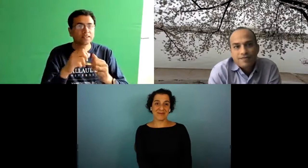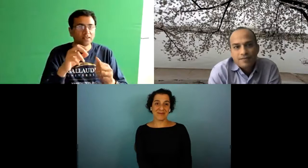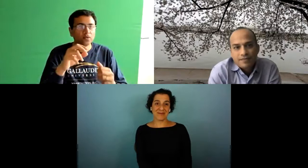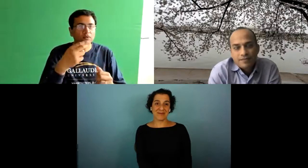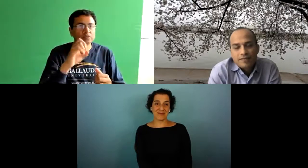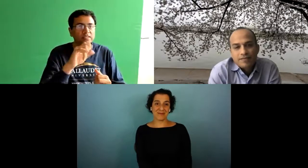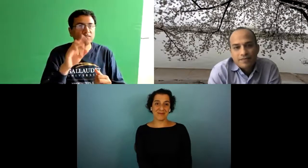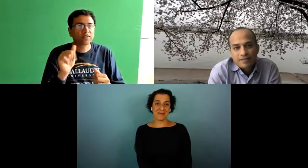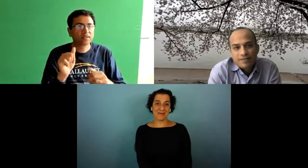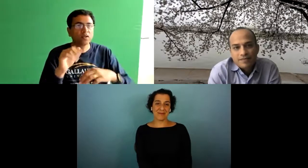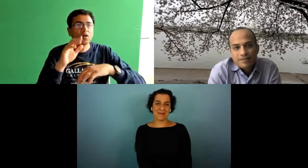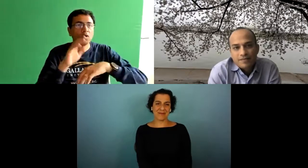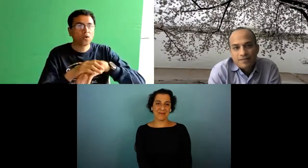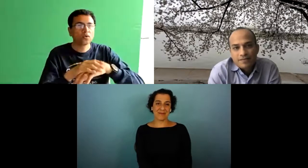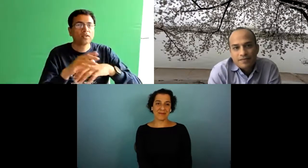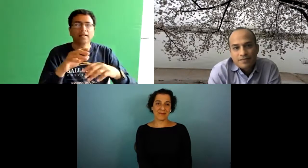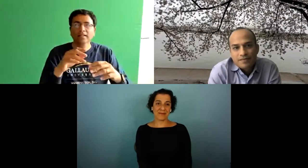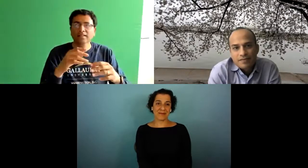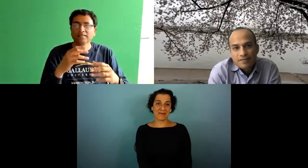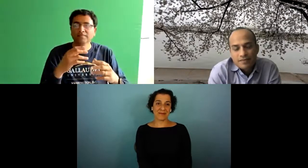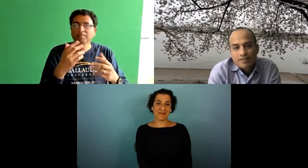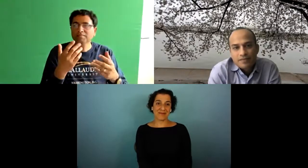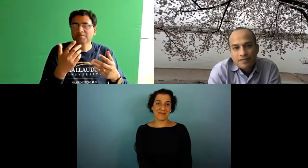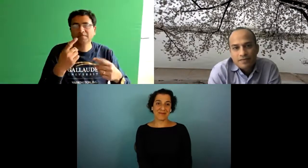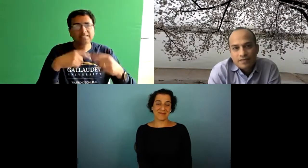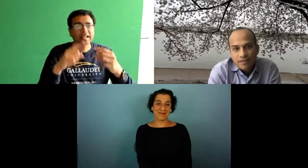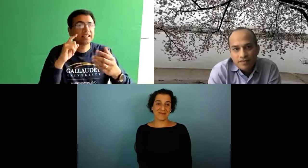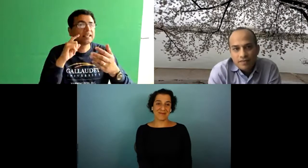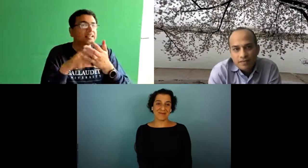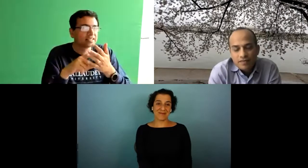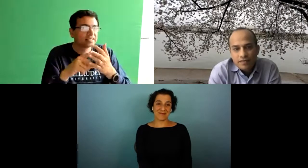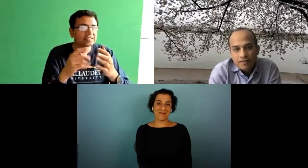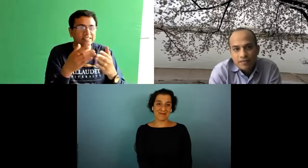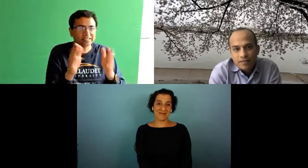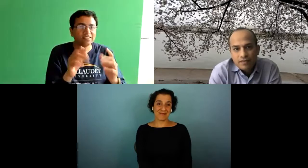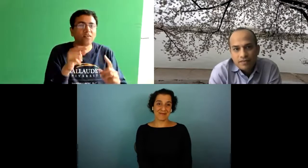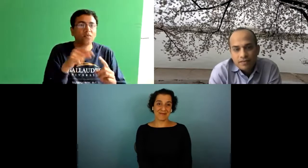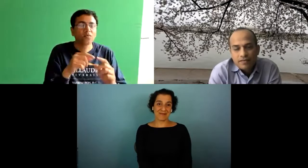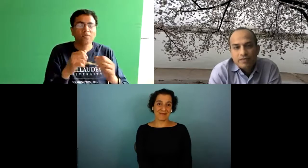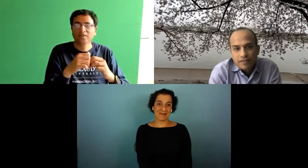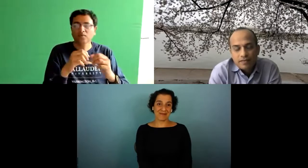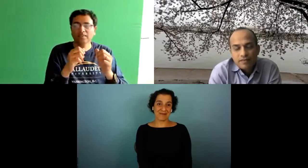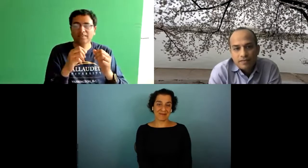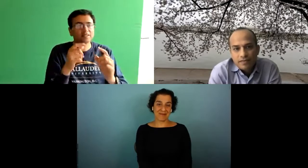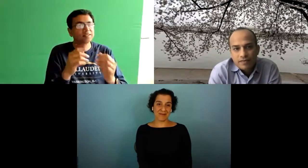and i've been very happy to collaborate with you josefa on sign recognition